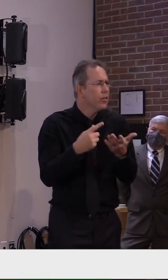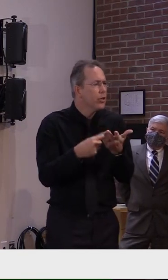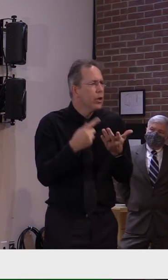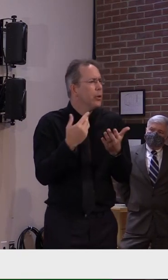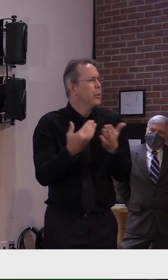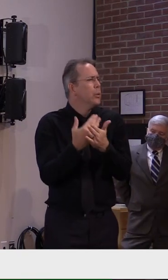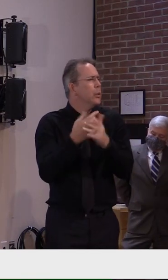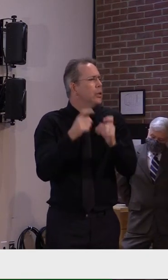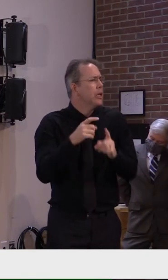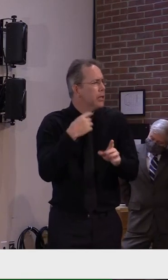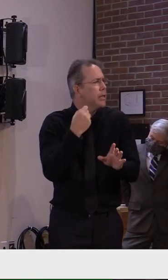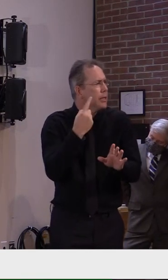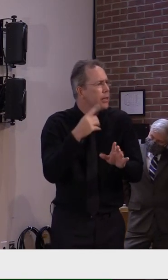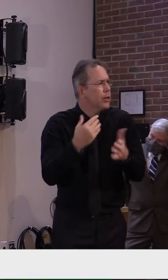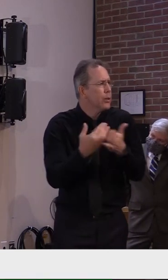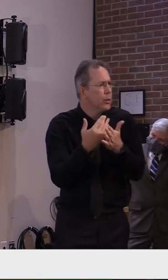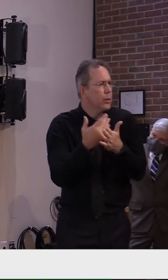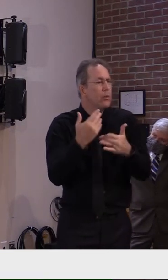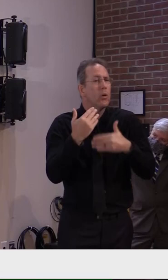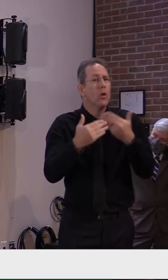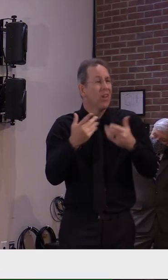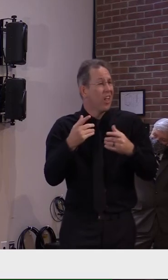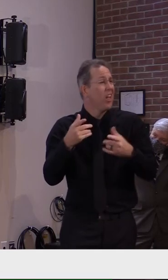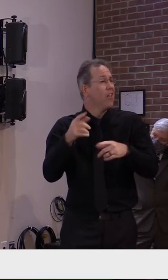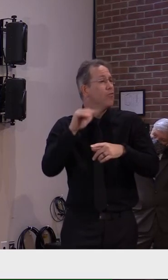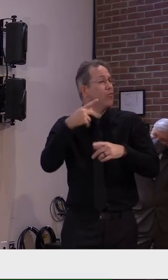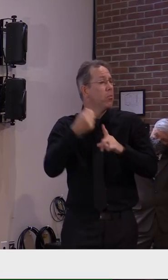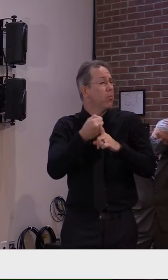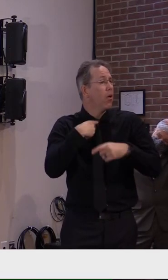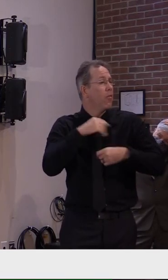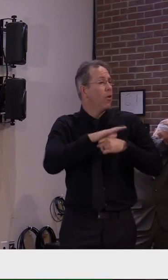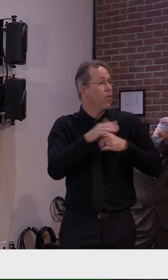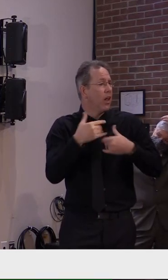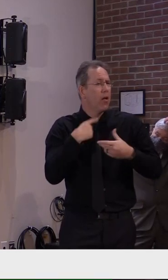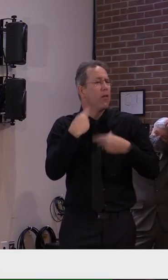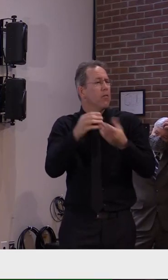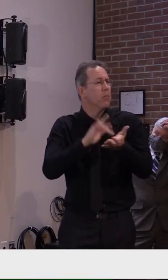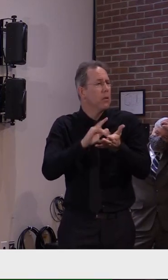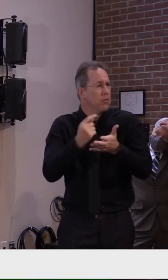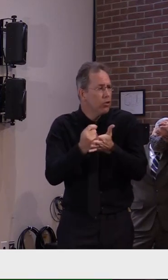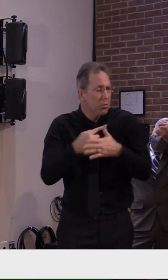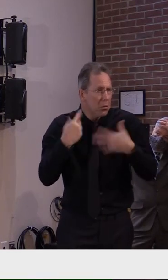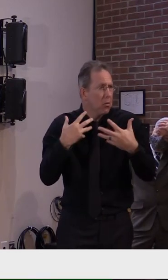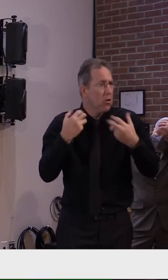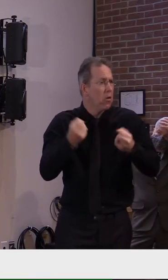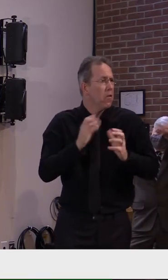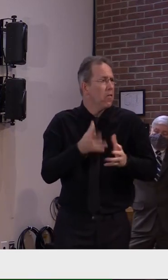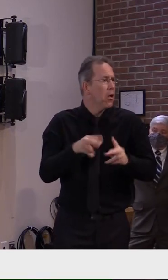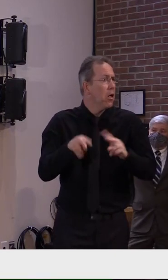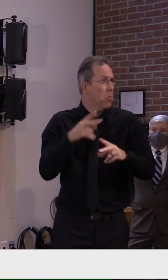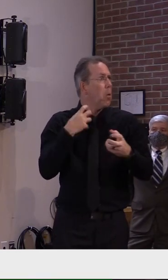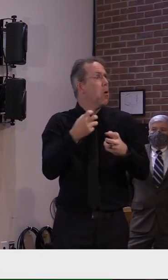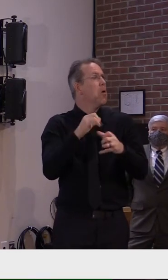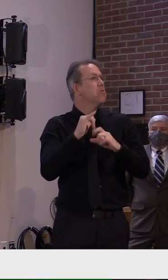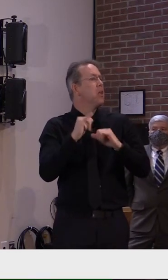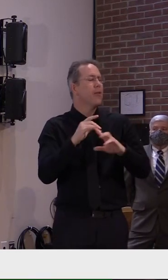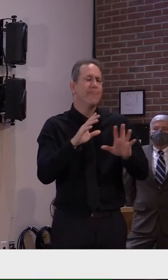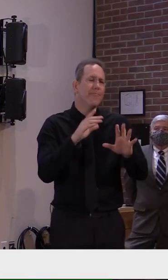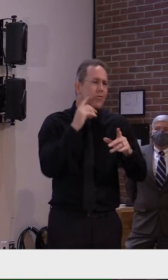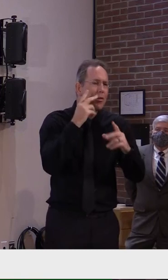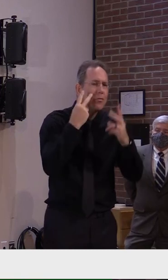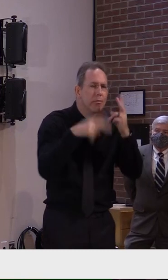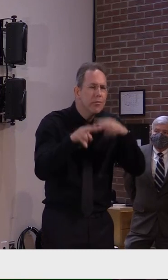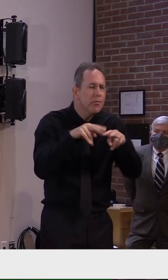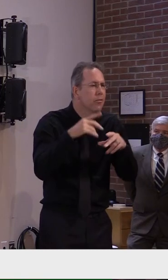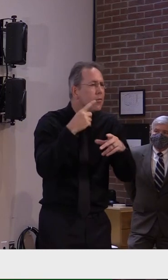supports its use. It's just premature. It hasn't been totally released for peer review. But at the same time,